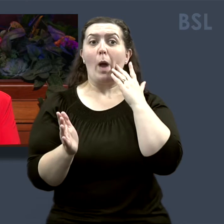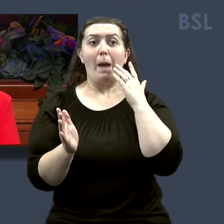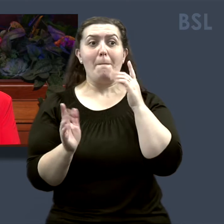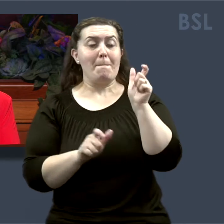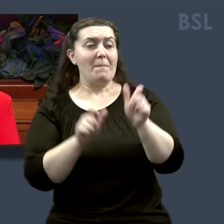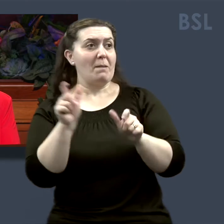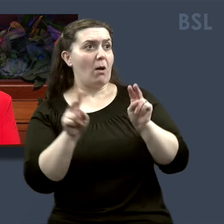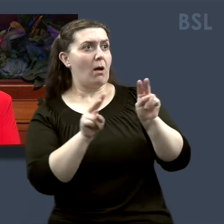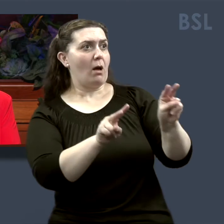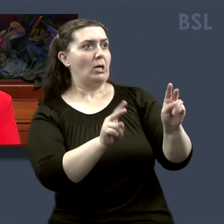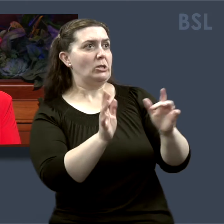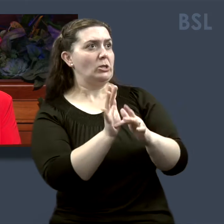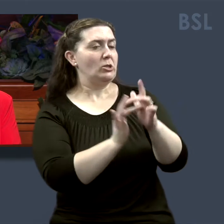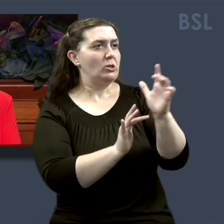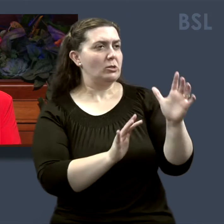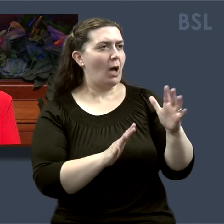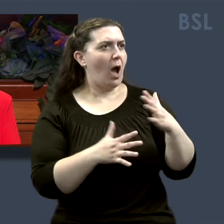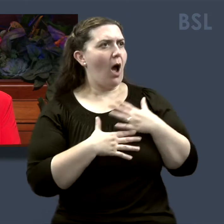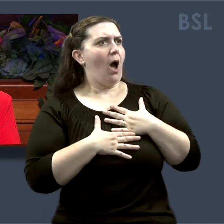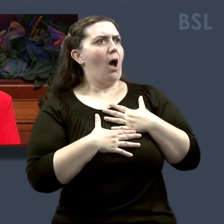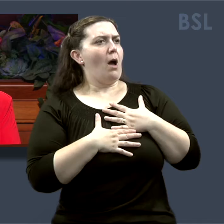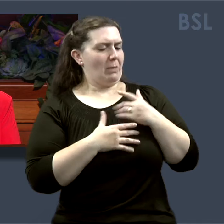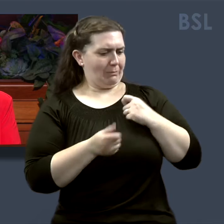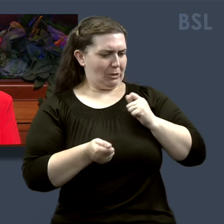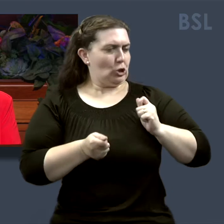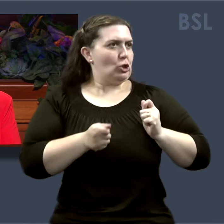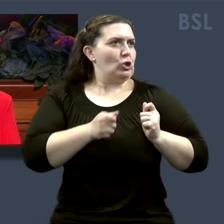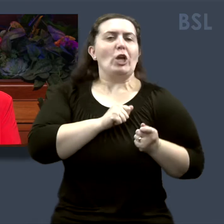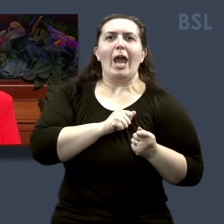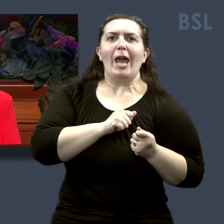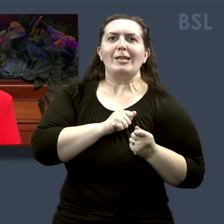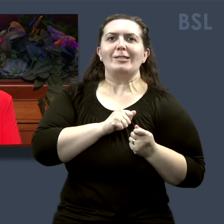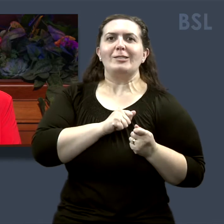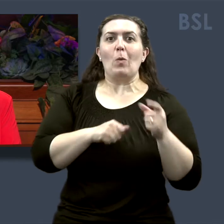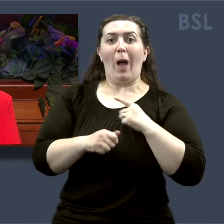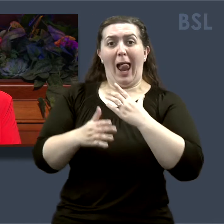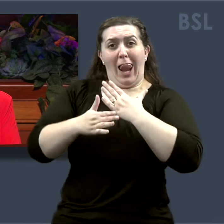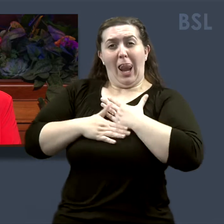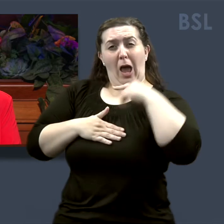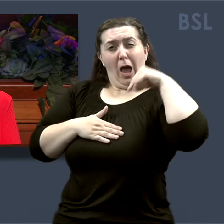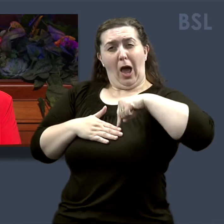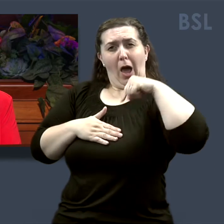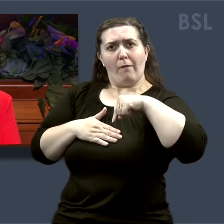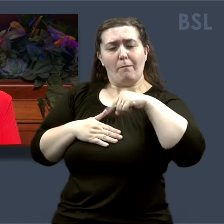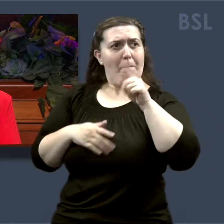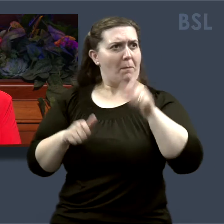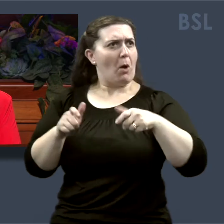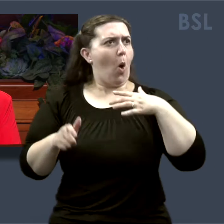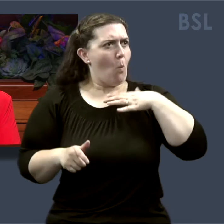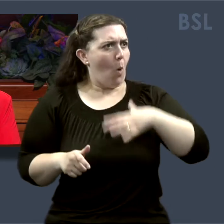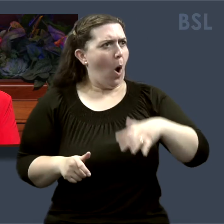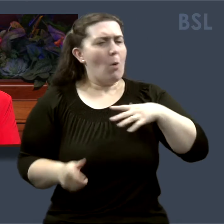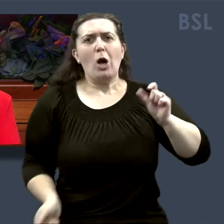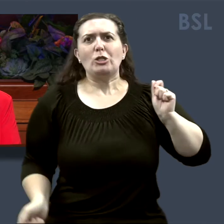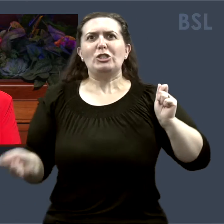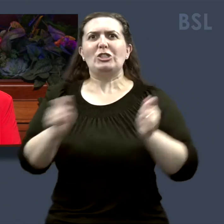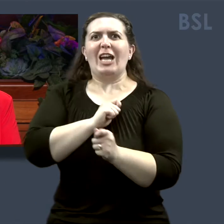love, and that love healed and transformed them. His love inspired them to want to change their lives.